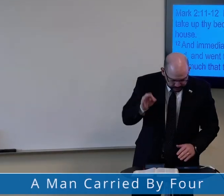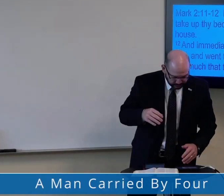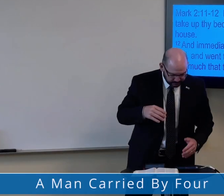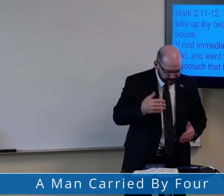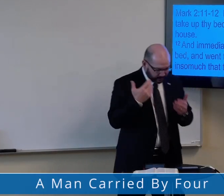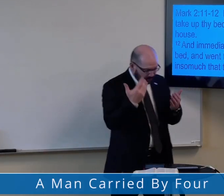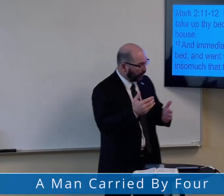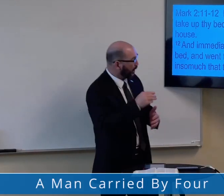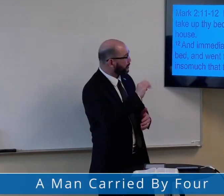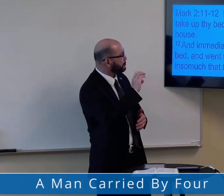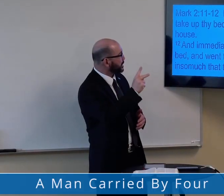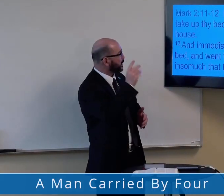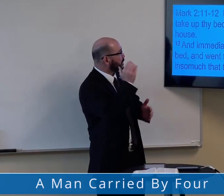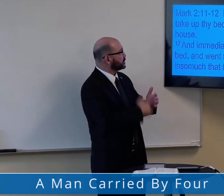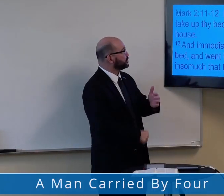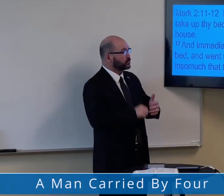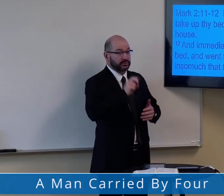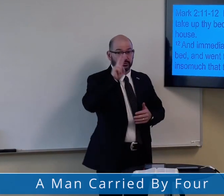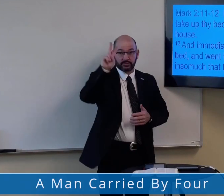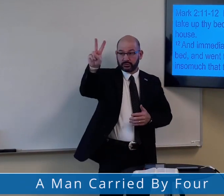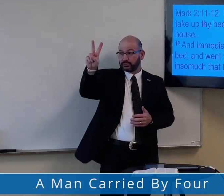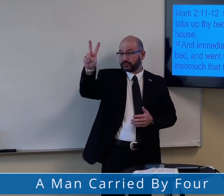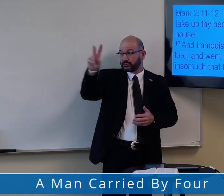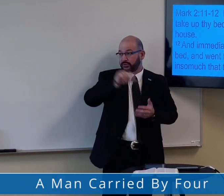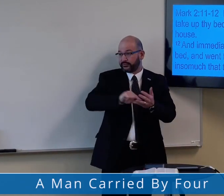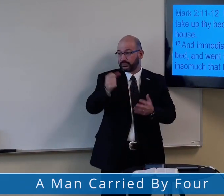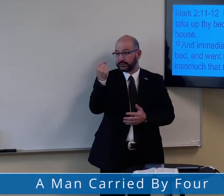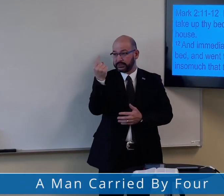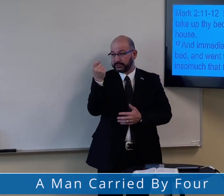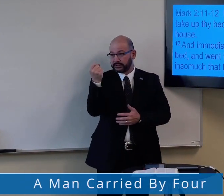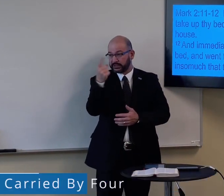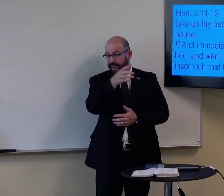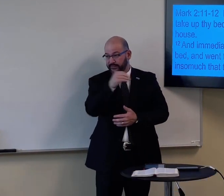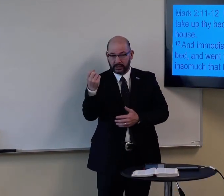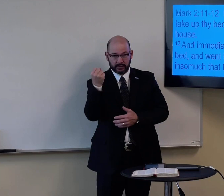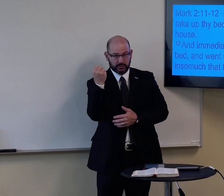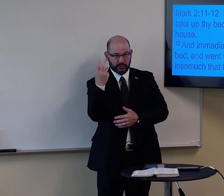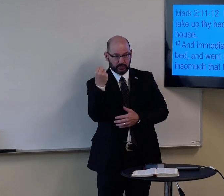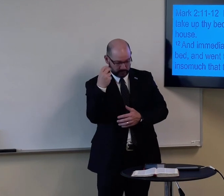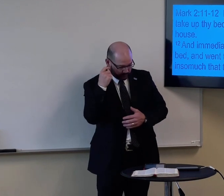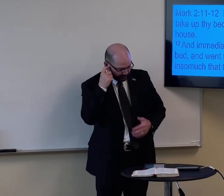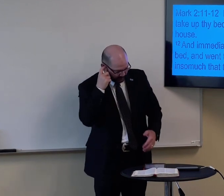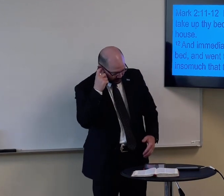Please find Mark chapter 2, verse 11 through 12.